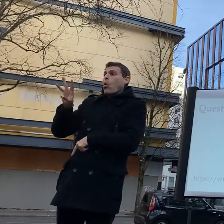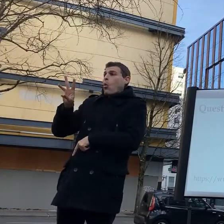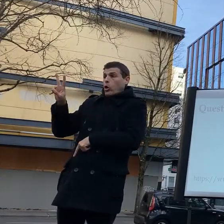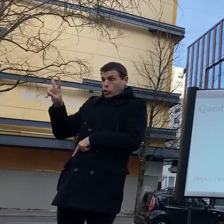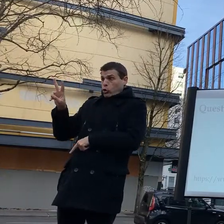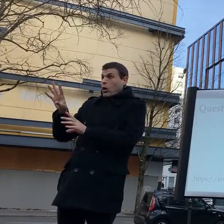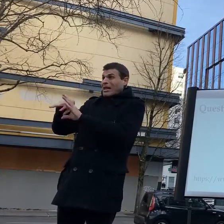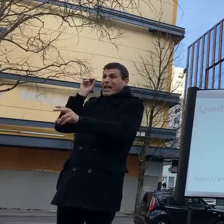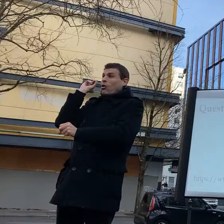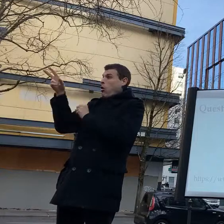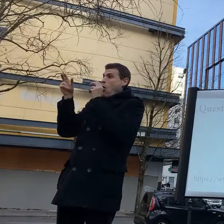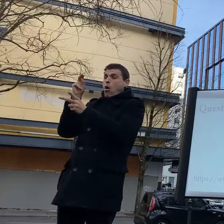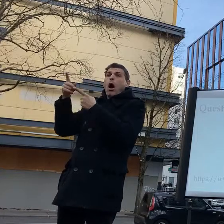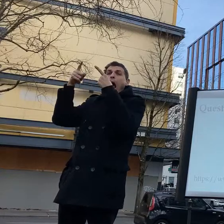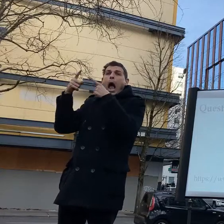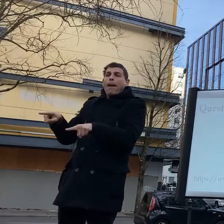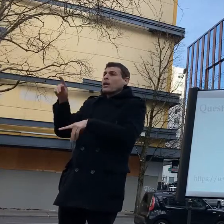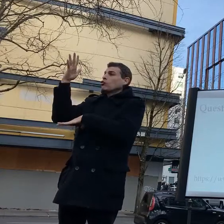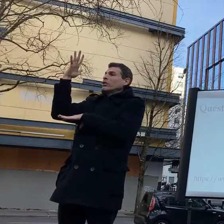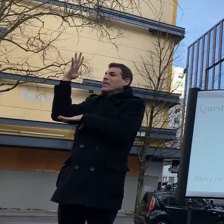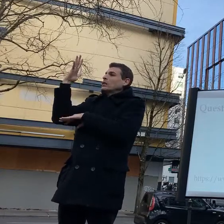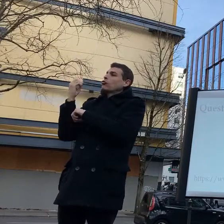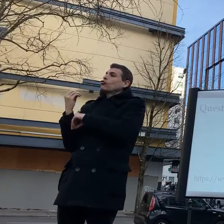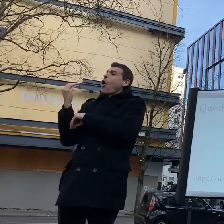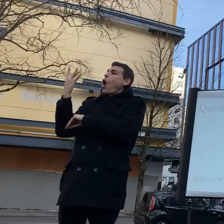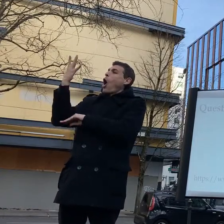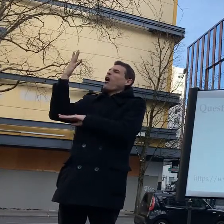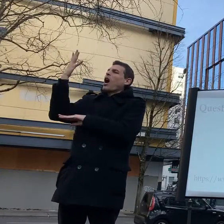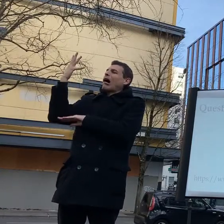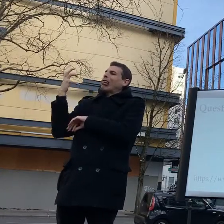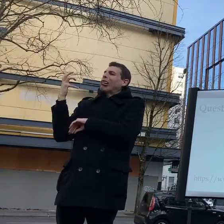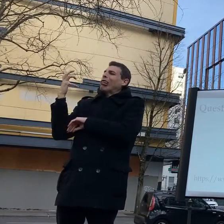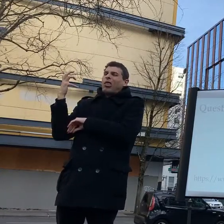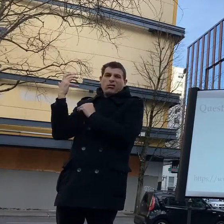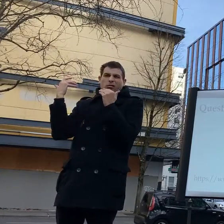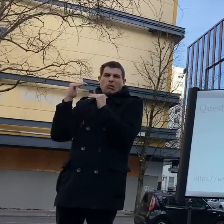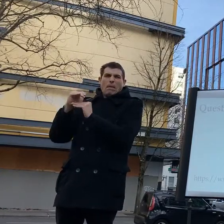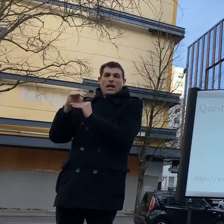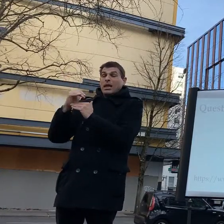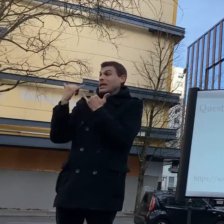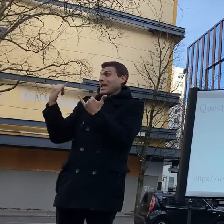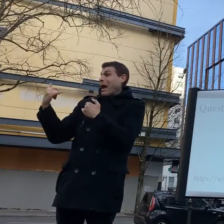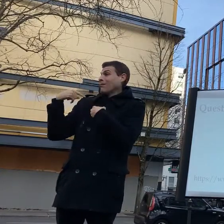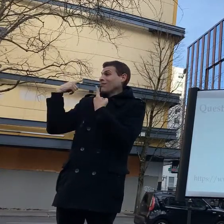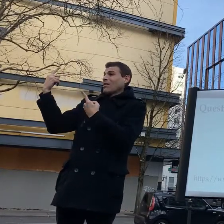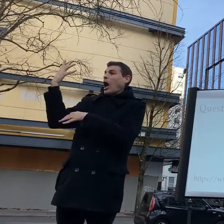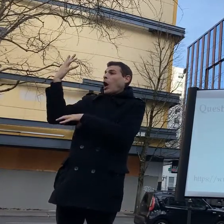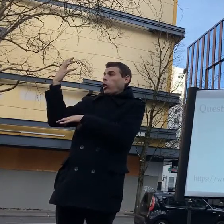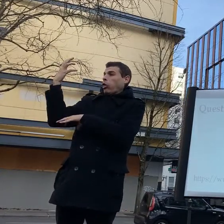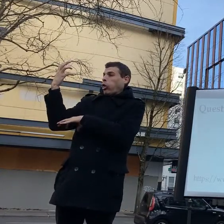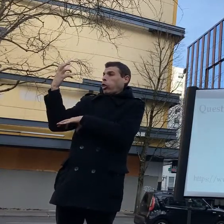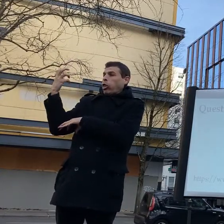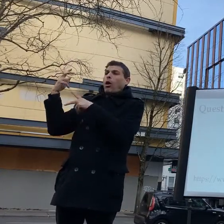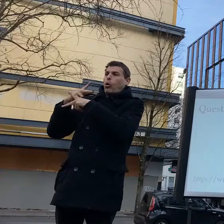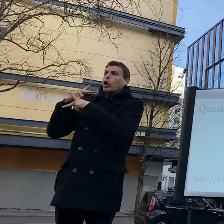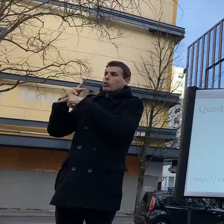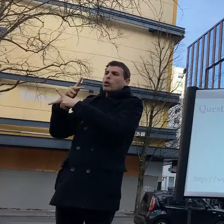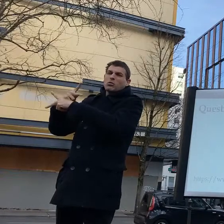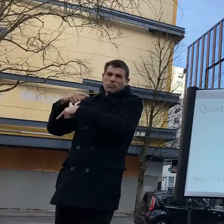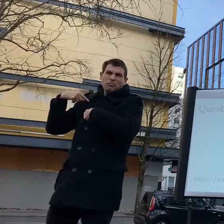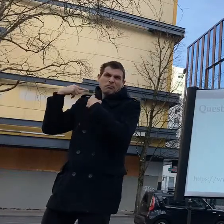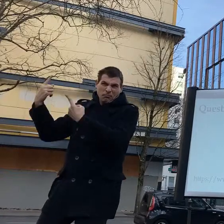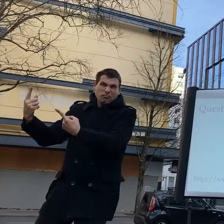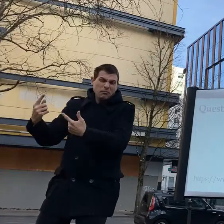um also the chlorine um that's as you know the chlorine that's in the zinc chloride is a